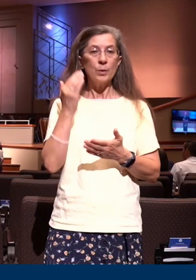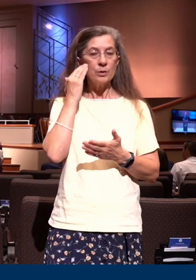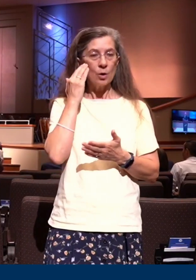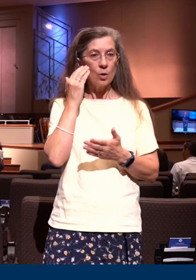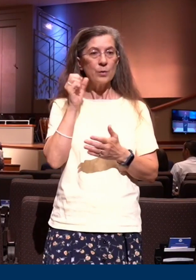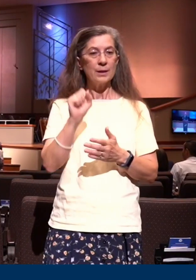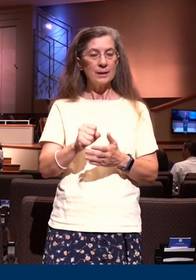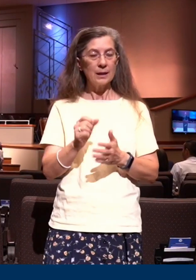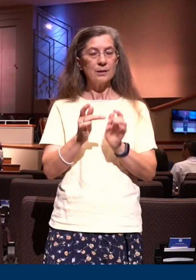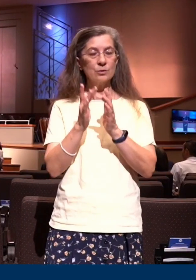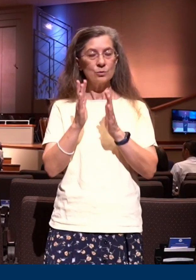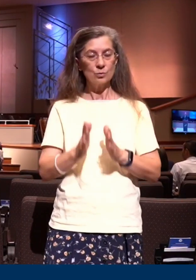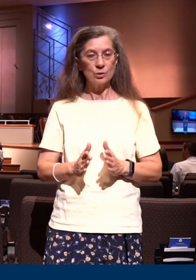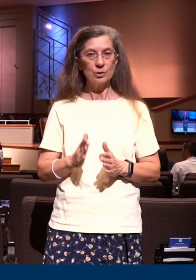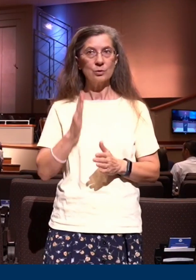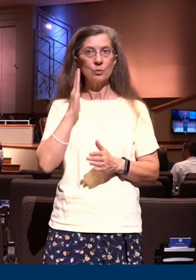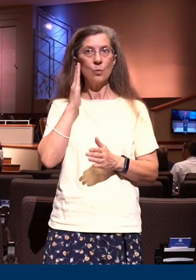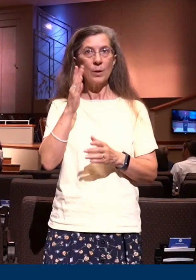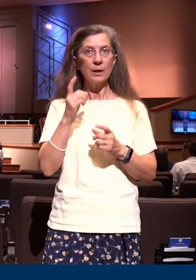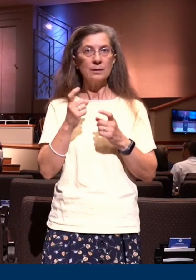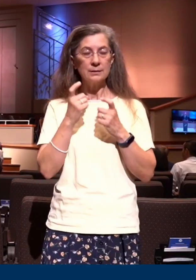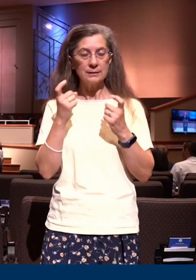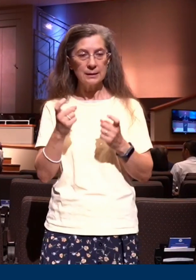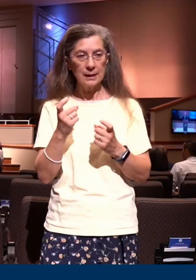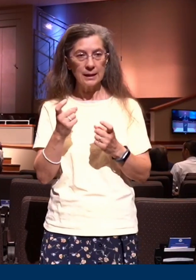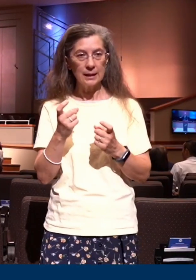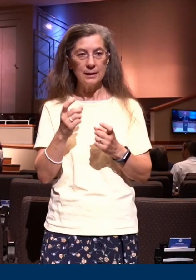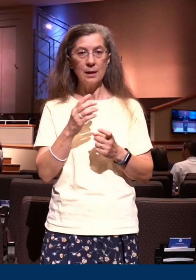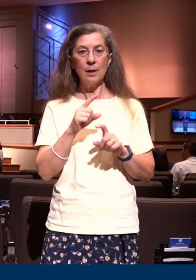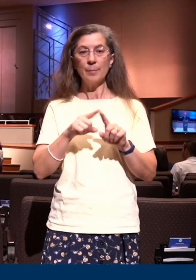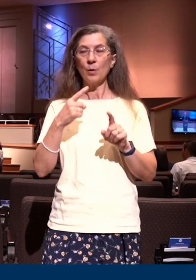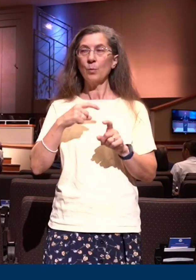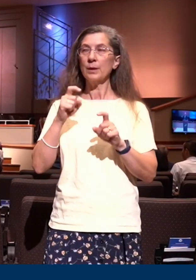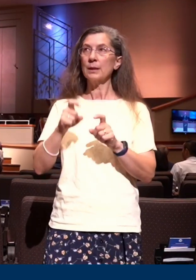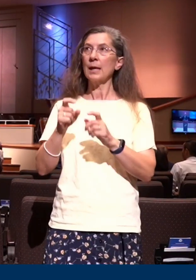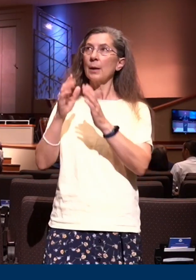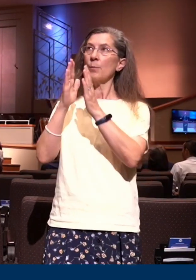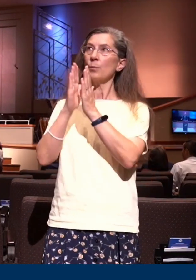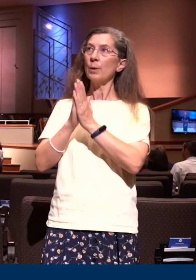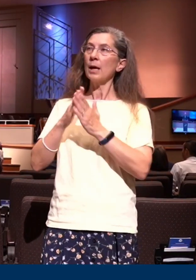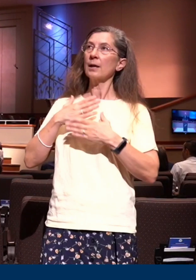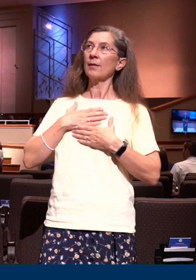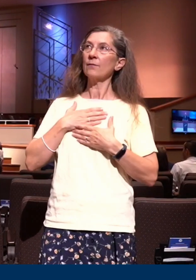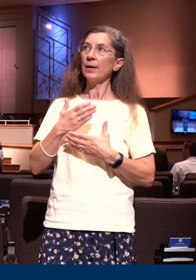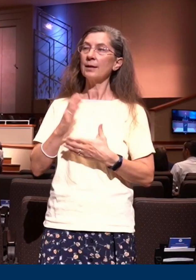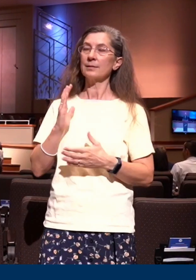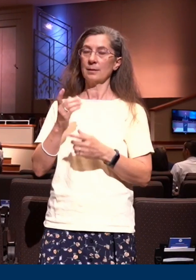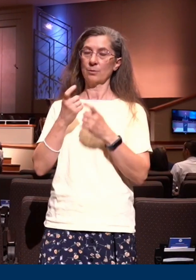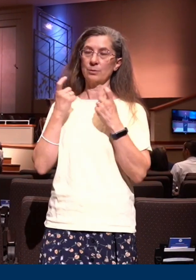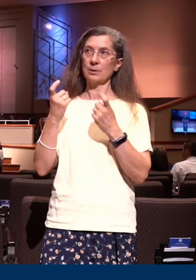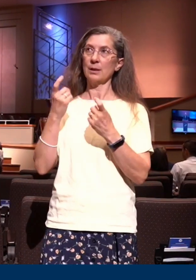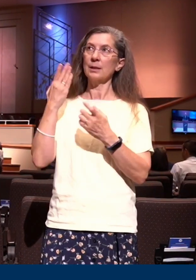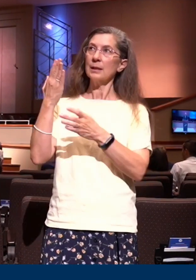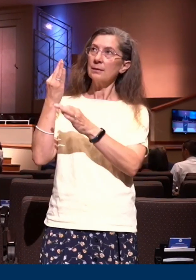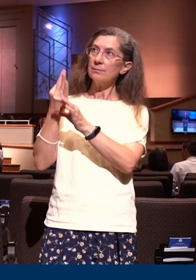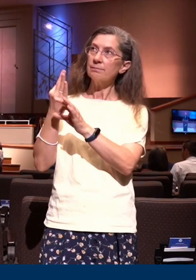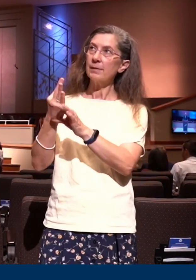commends us to go to our advocate and to confess our sin and that He is faithful and just to forgive us of our sin.